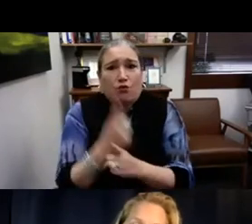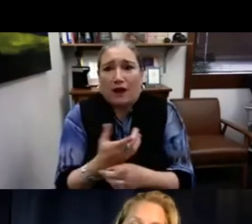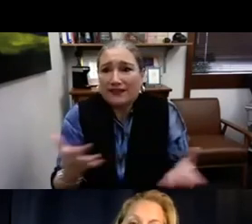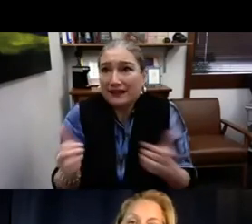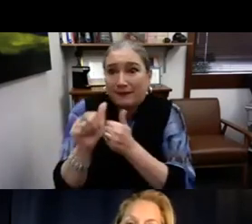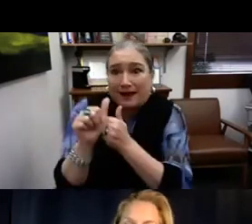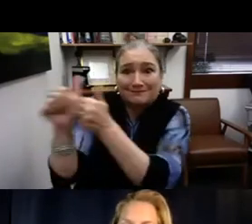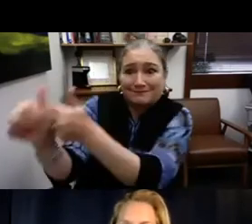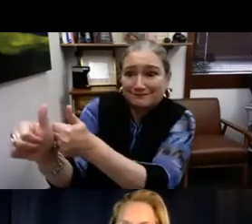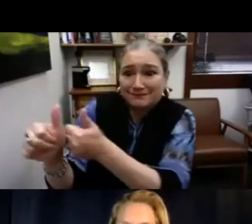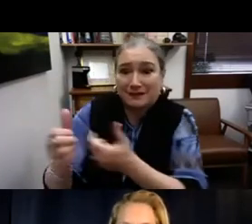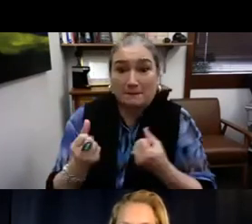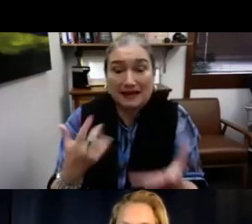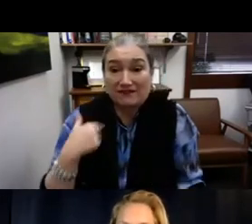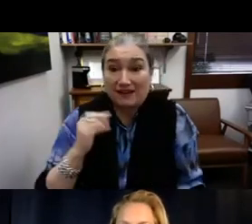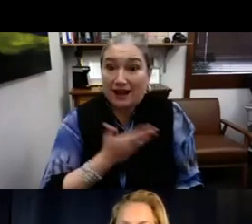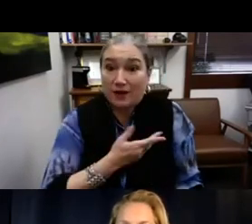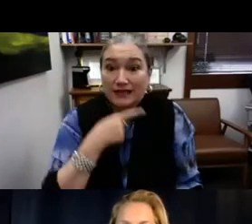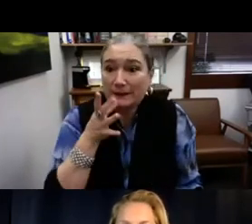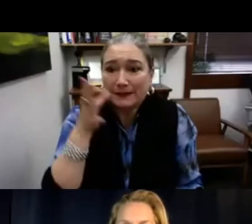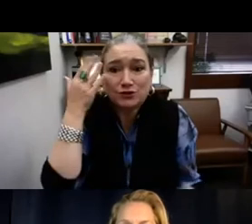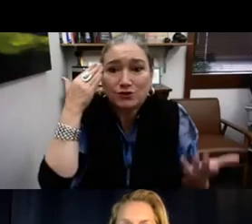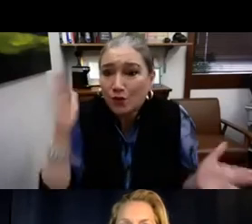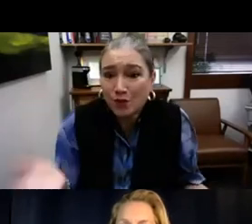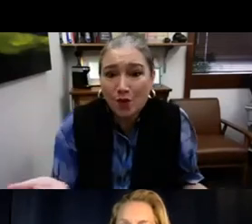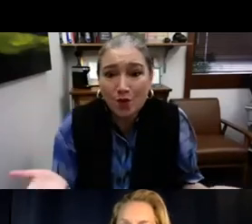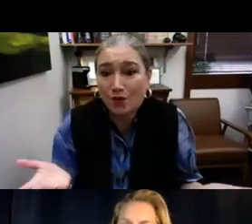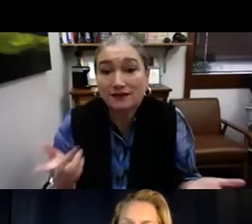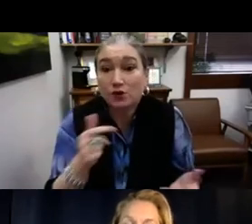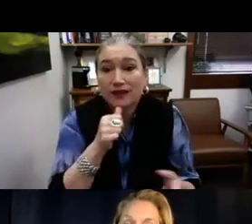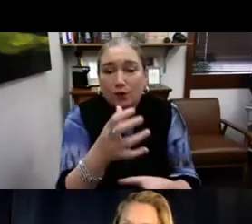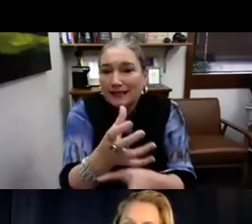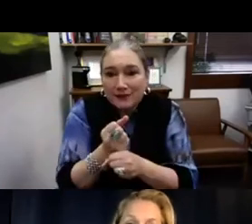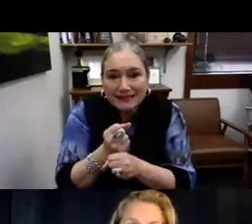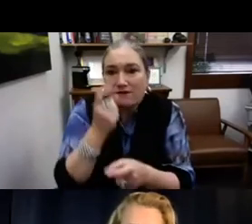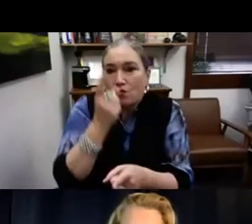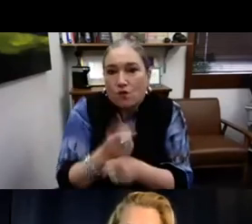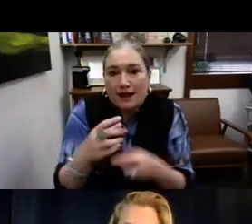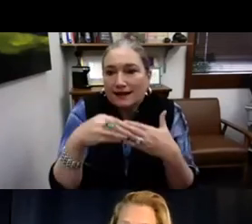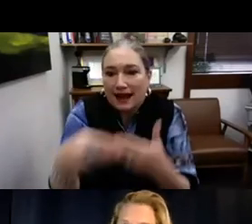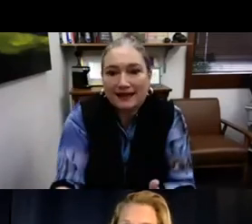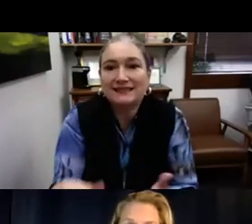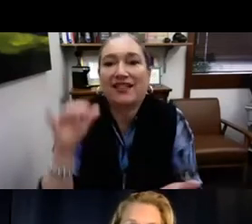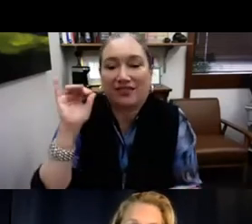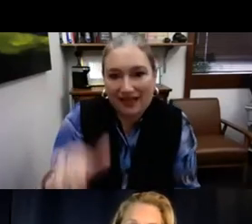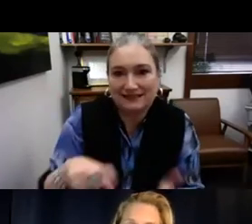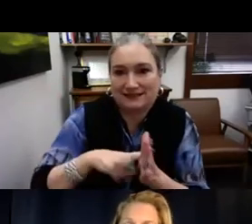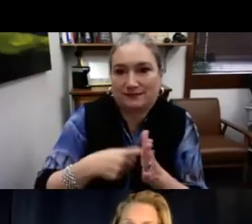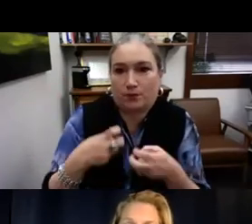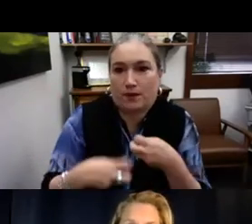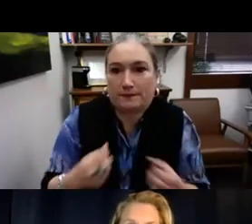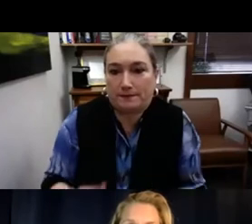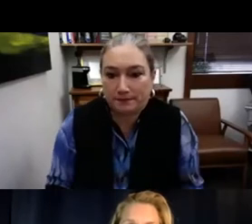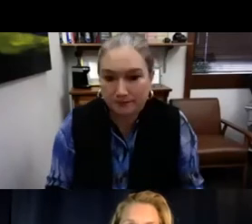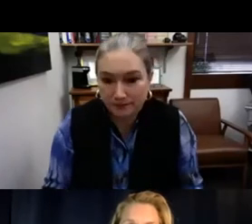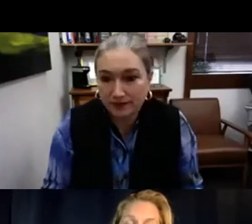ones, quote unquote, the medical profession. And many of our hearing parents don't know that they're not receiving the